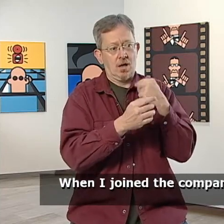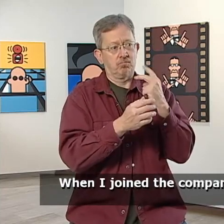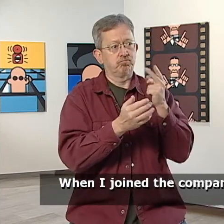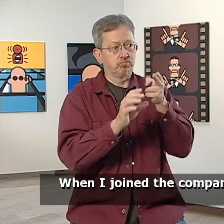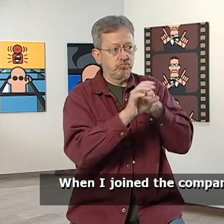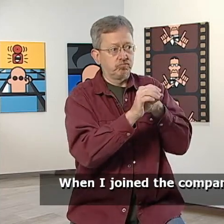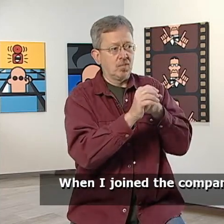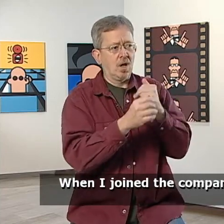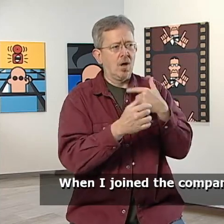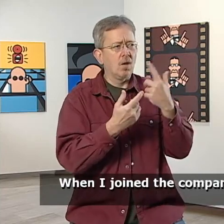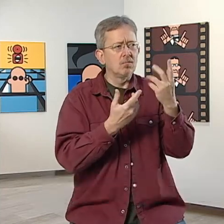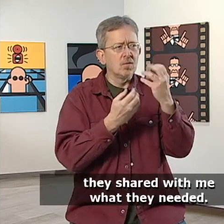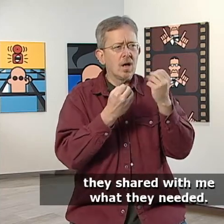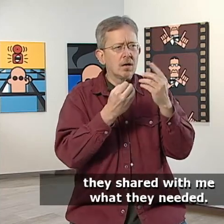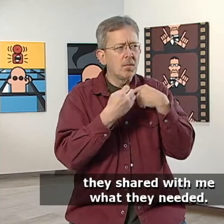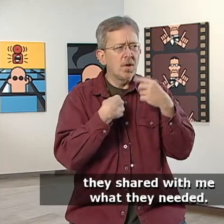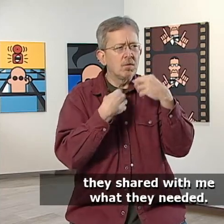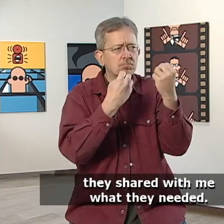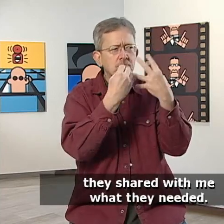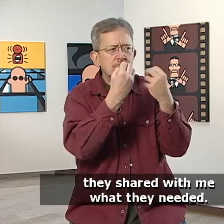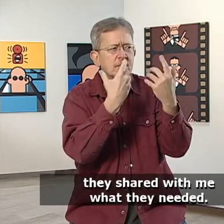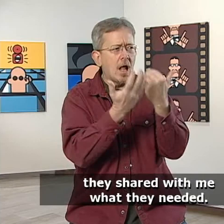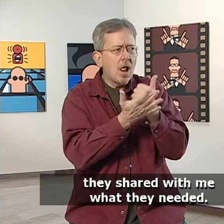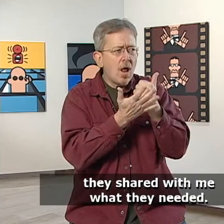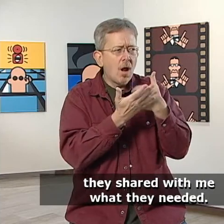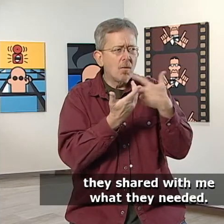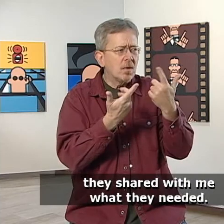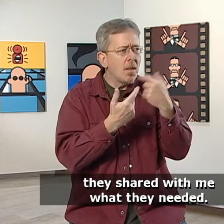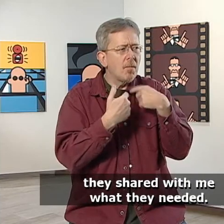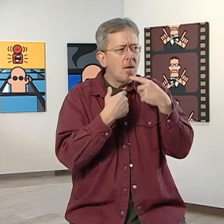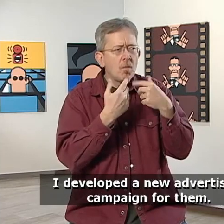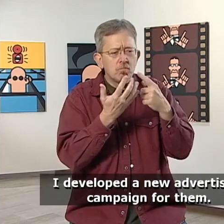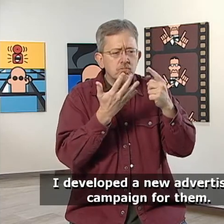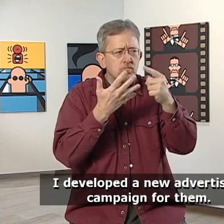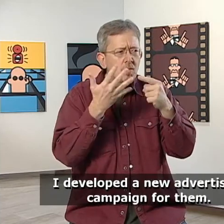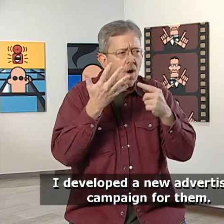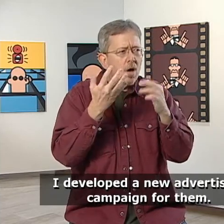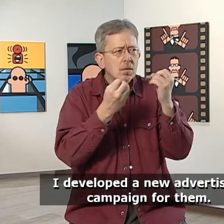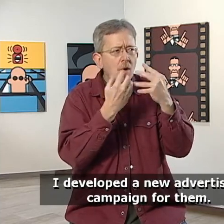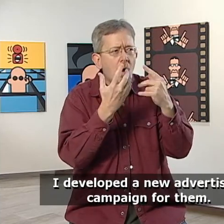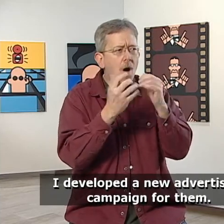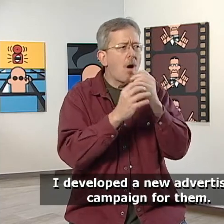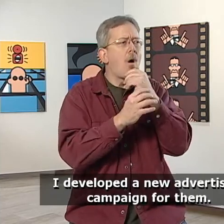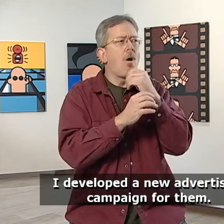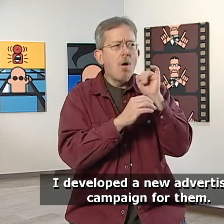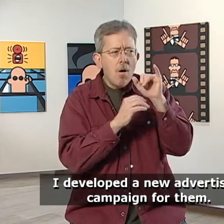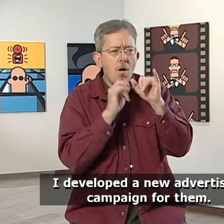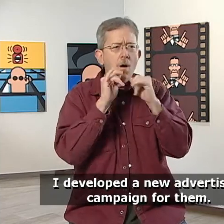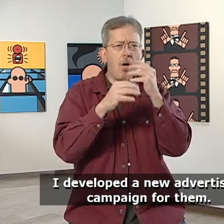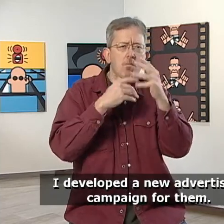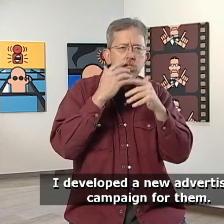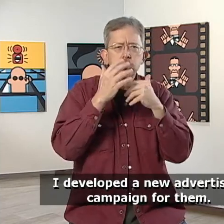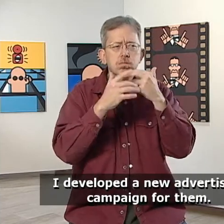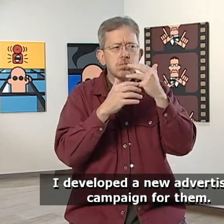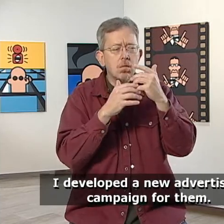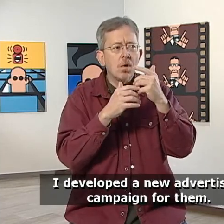When I joined the company, they shared with me what they needed. I developed a new advertising campaign for them.